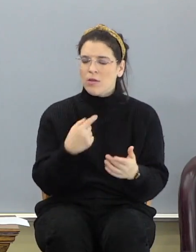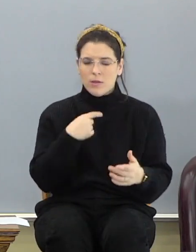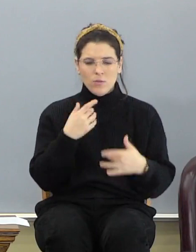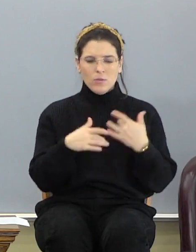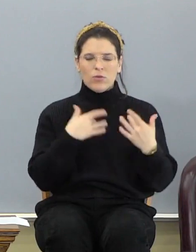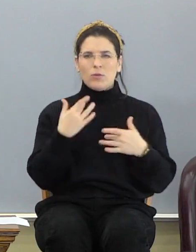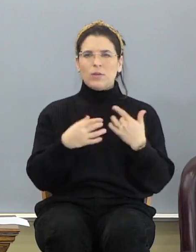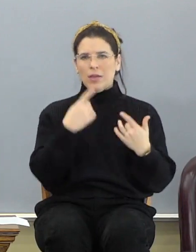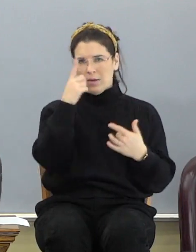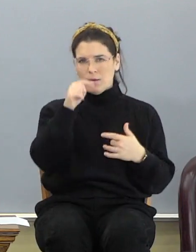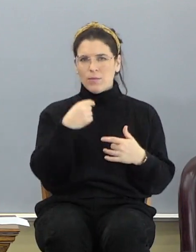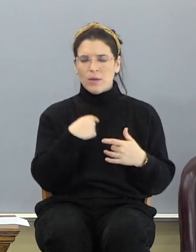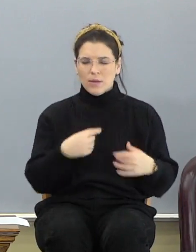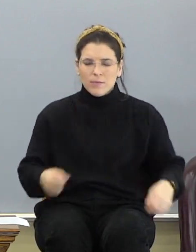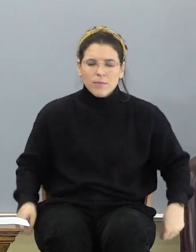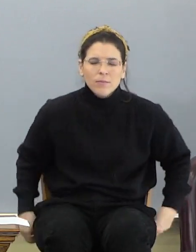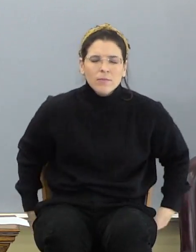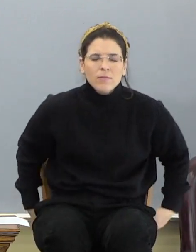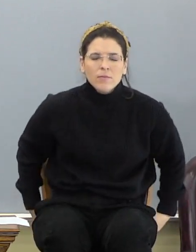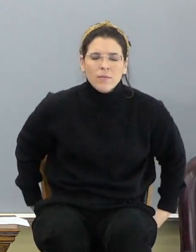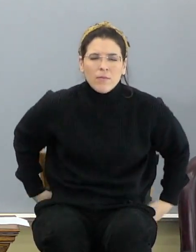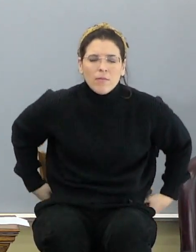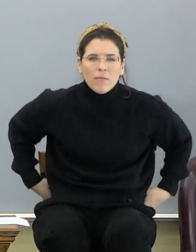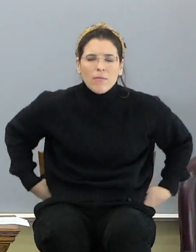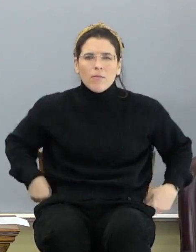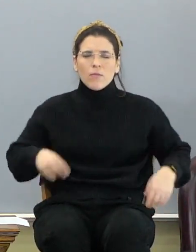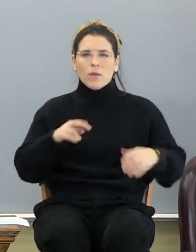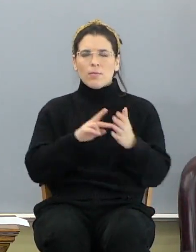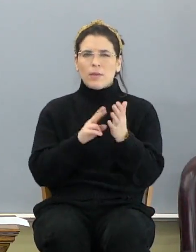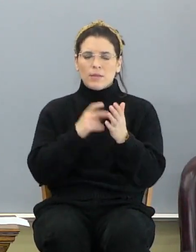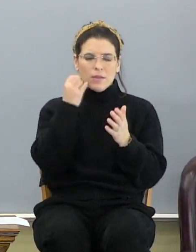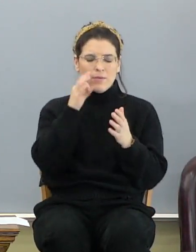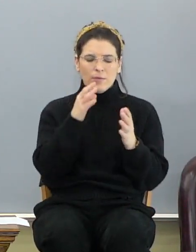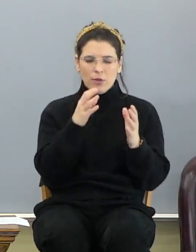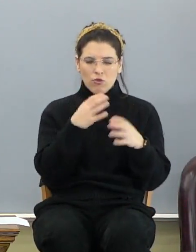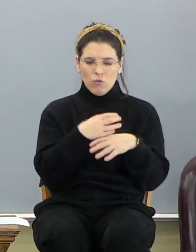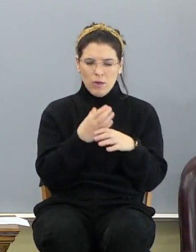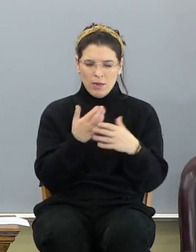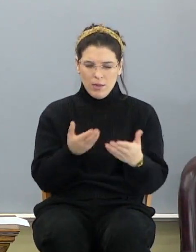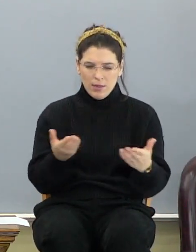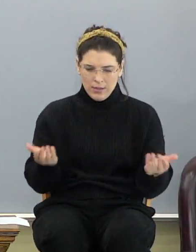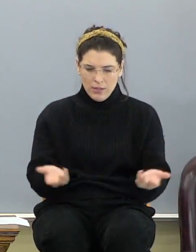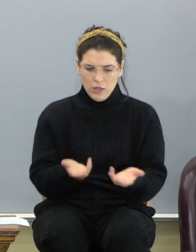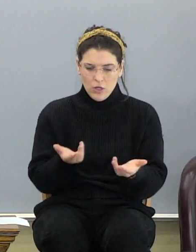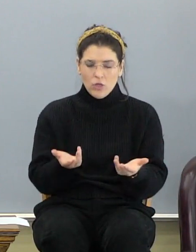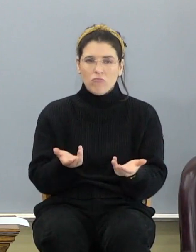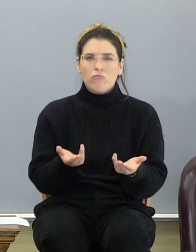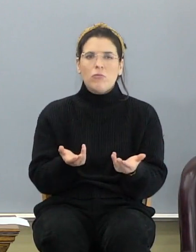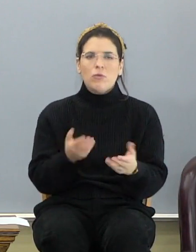What that means is, if he created things here the way they are, he did it on purpose, not by accident.